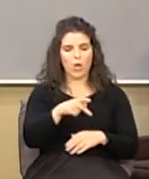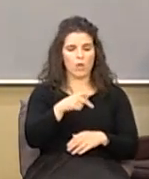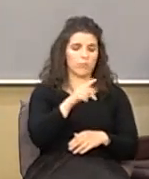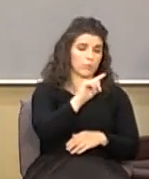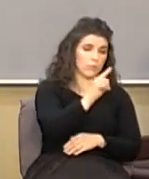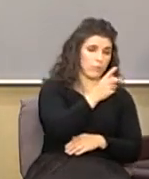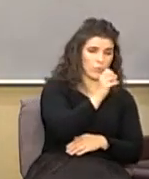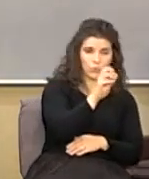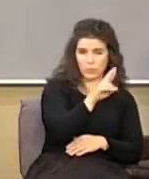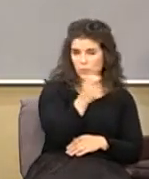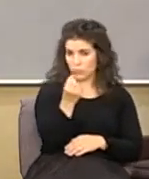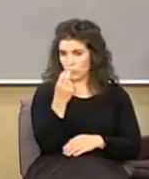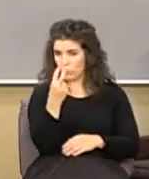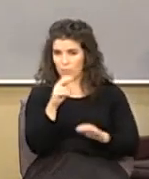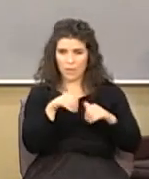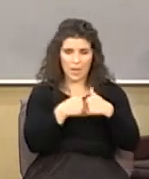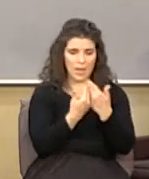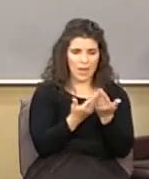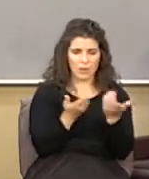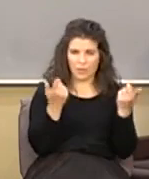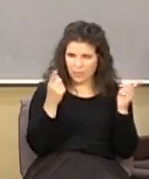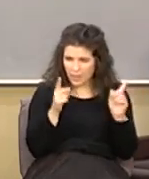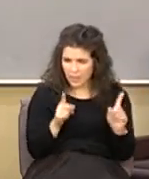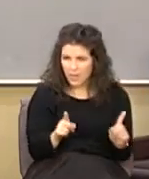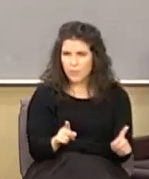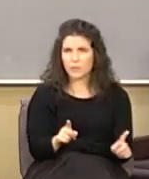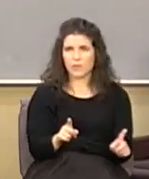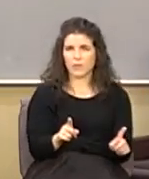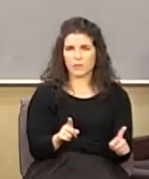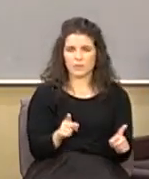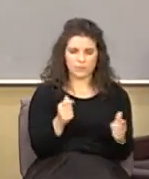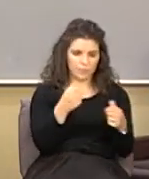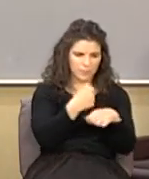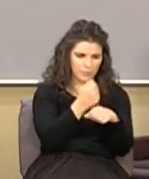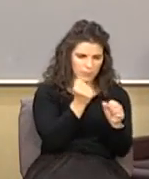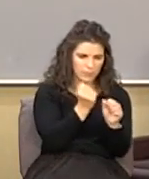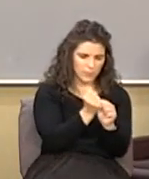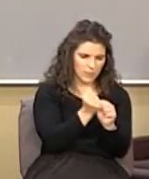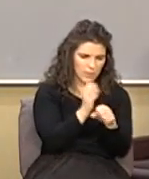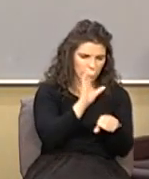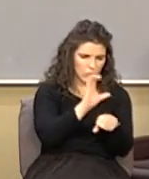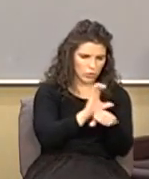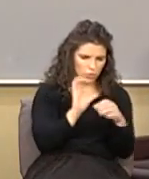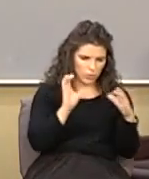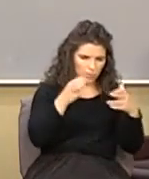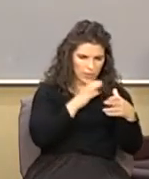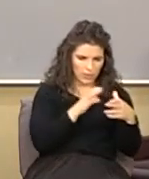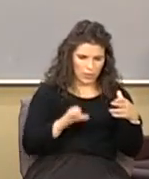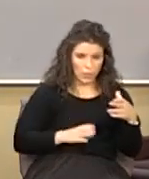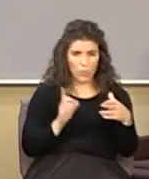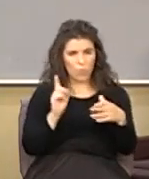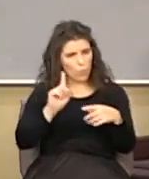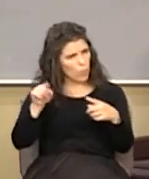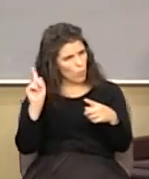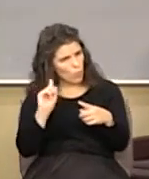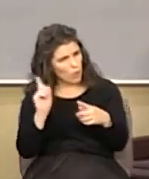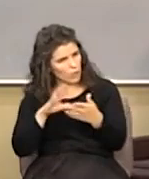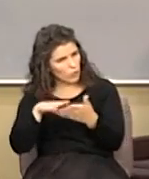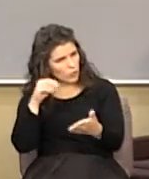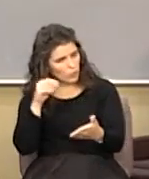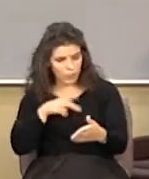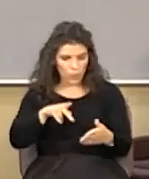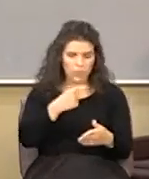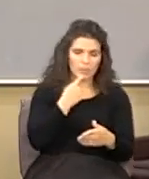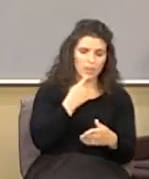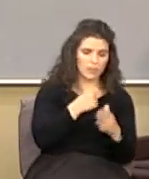chapter 12 how is it that I happen he's forming the church the body of Christ what do you learn about that that's what Paul says this thing was a